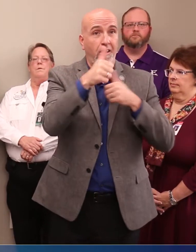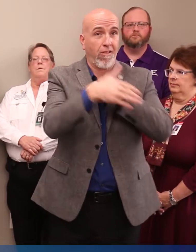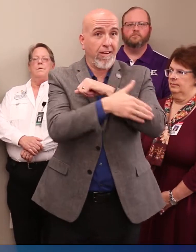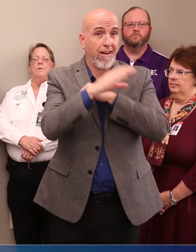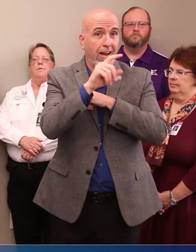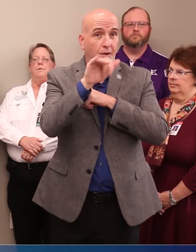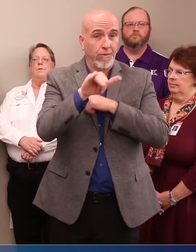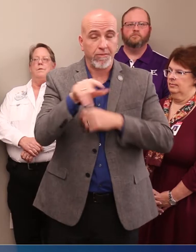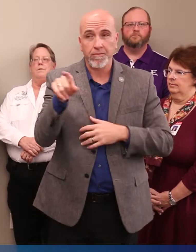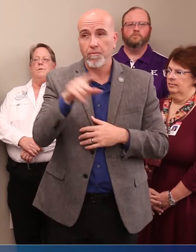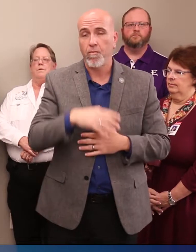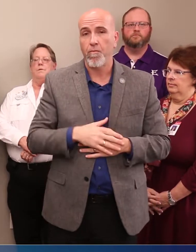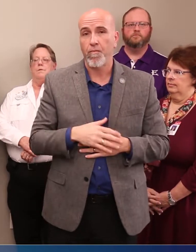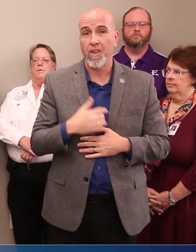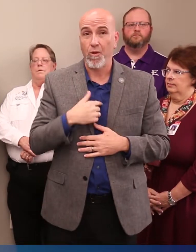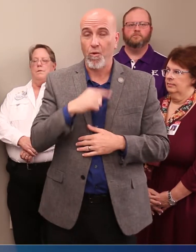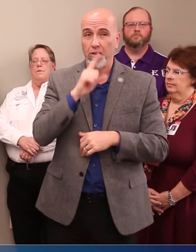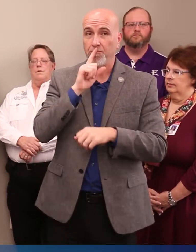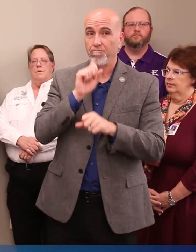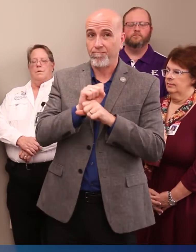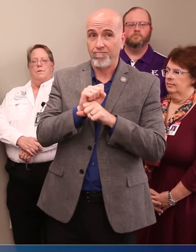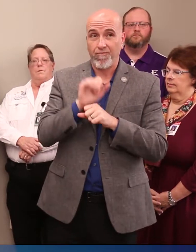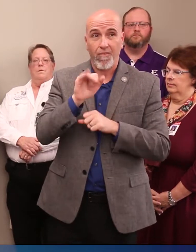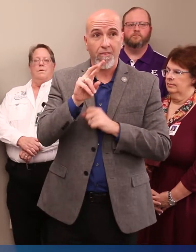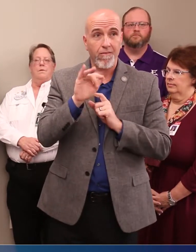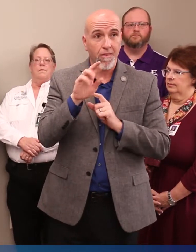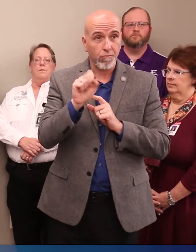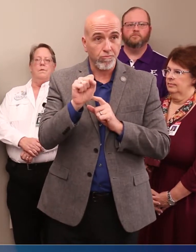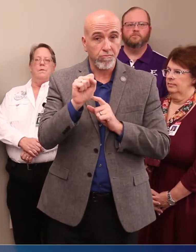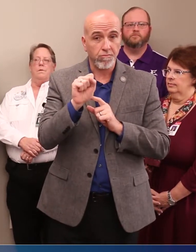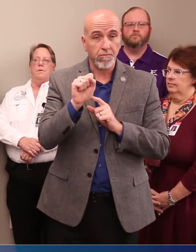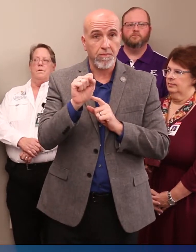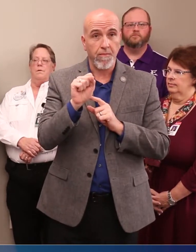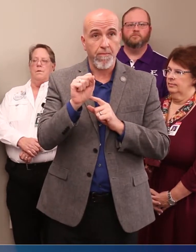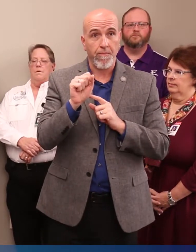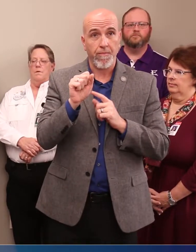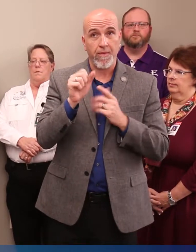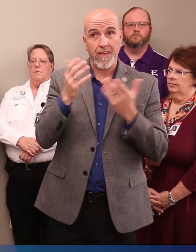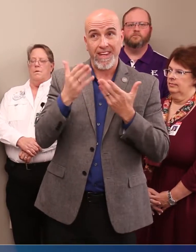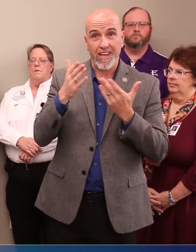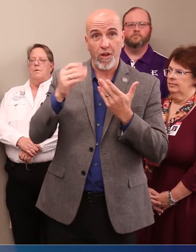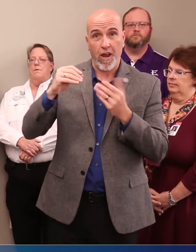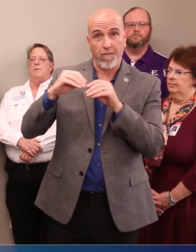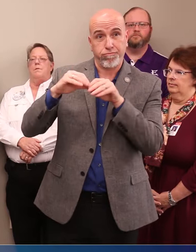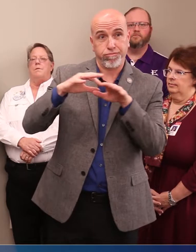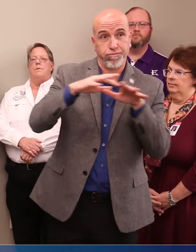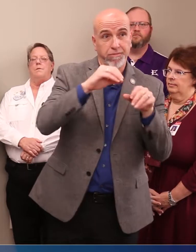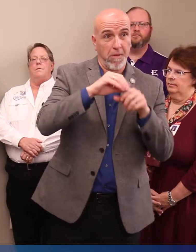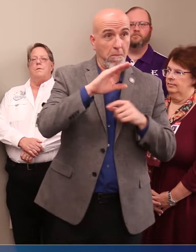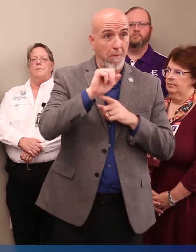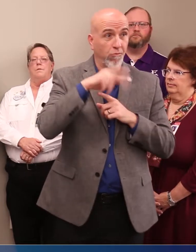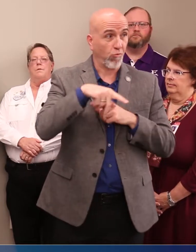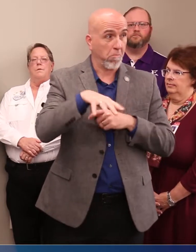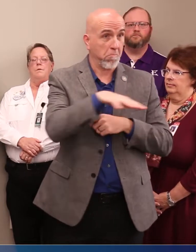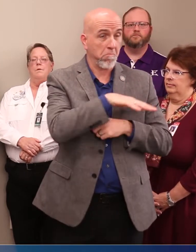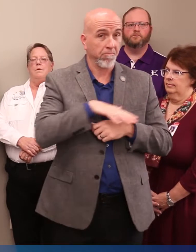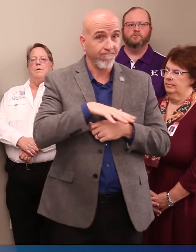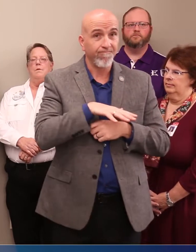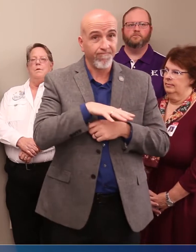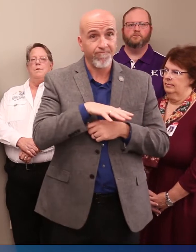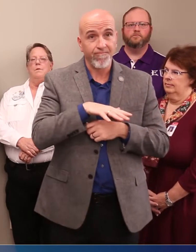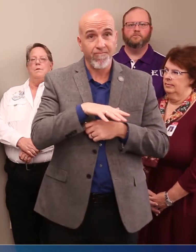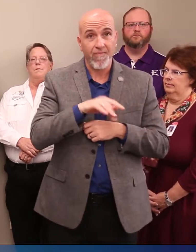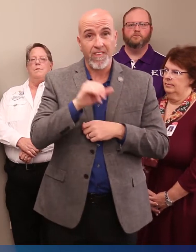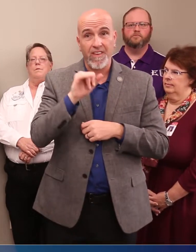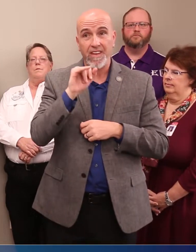We are quite certain that the virus is here and circulating in Bastrop County. If